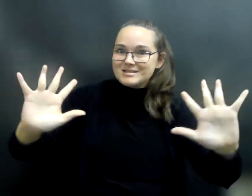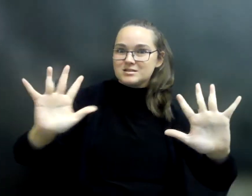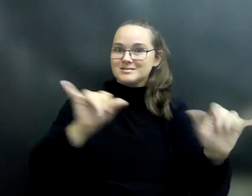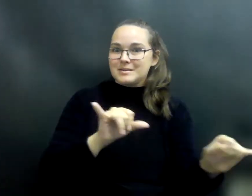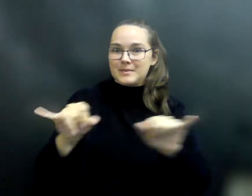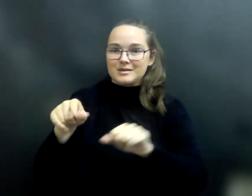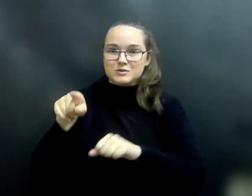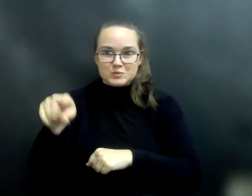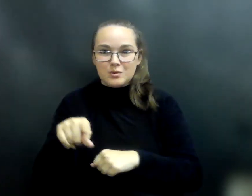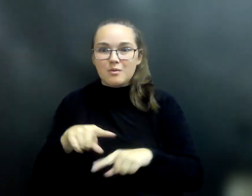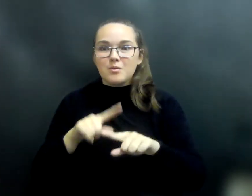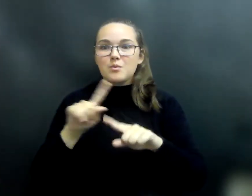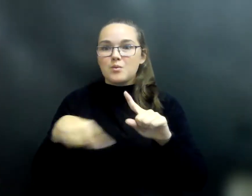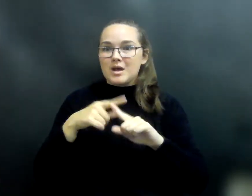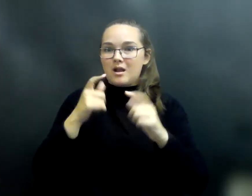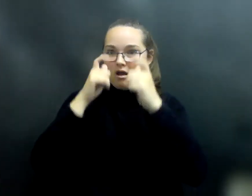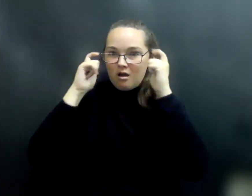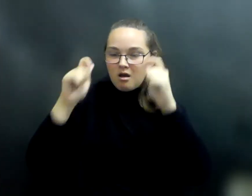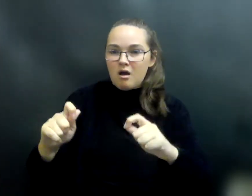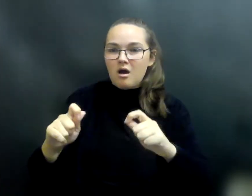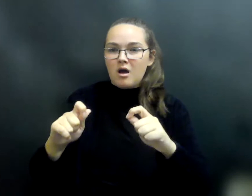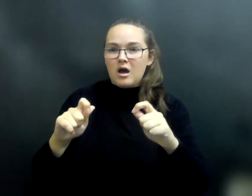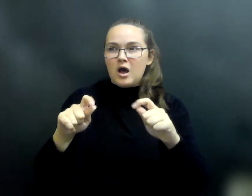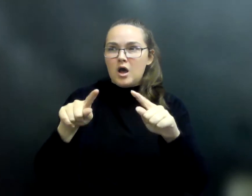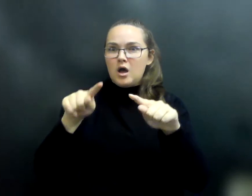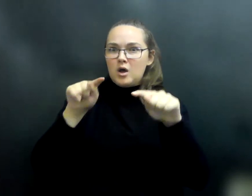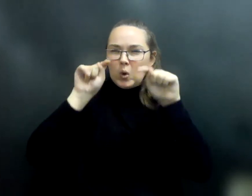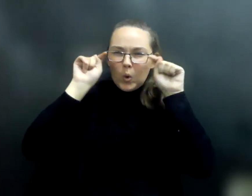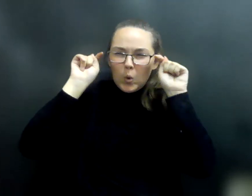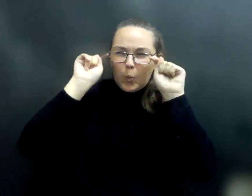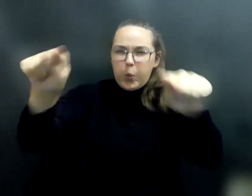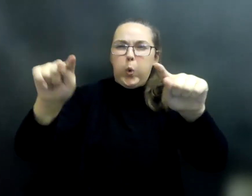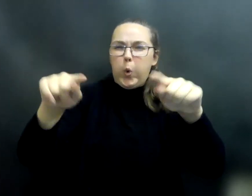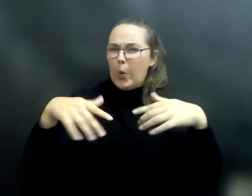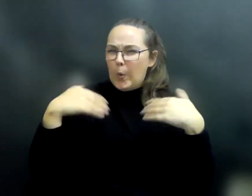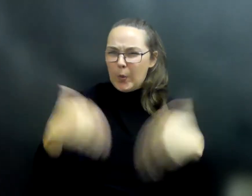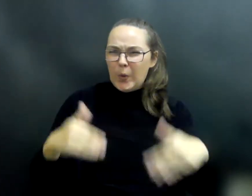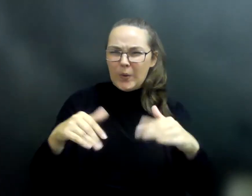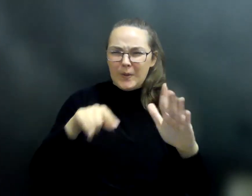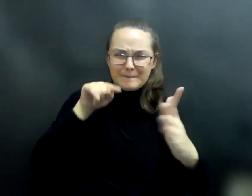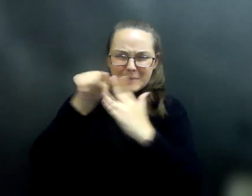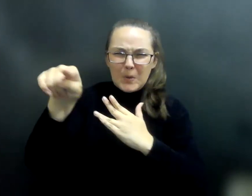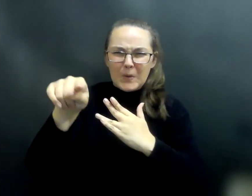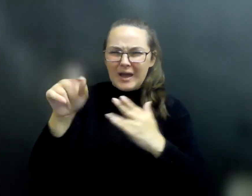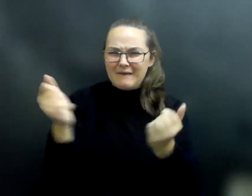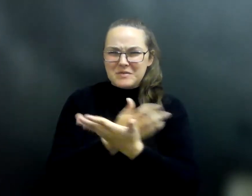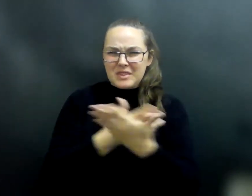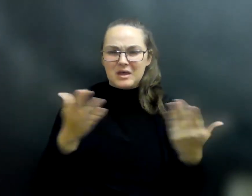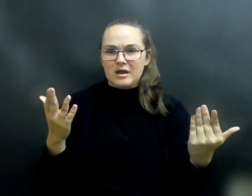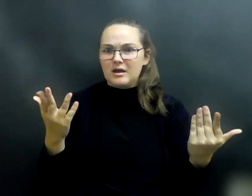I remove it, my vision is so sharp that it pierces through everything. Indeed, if I look at anything